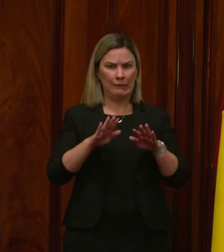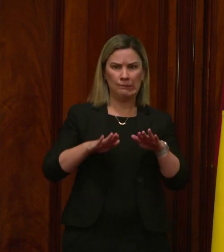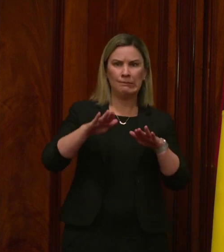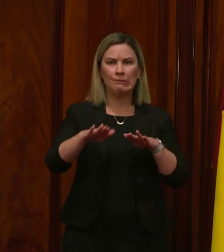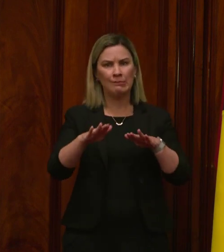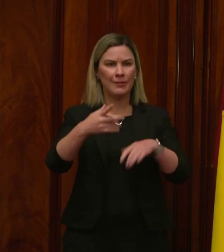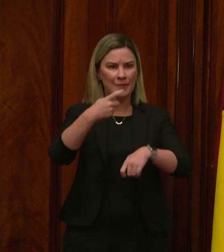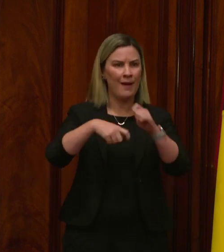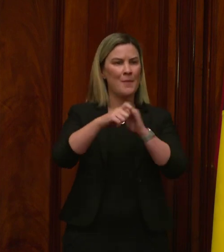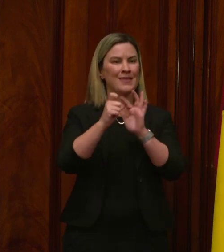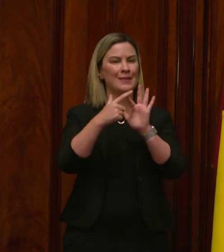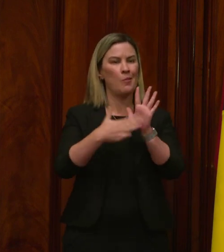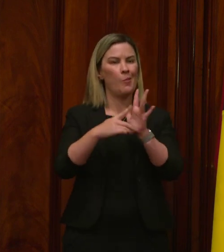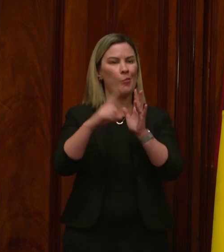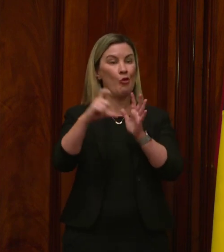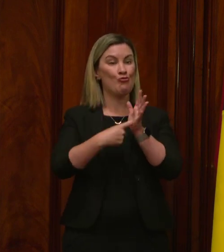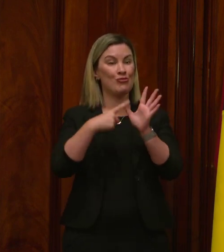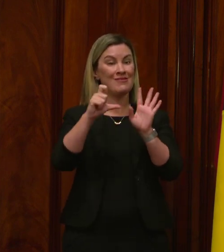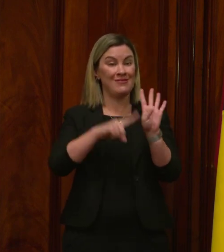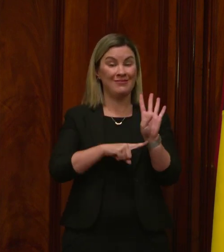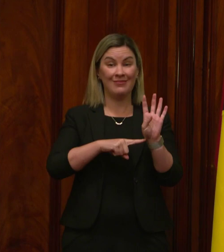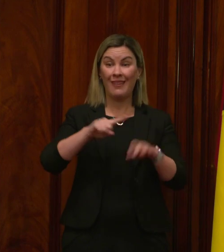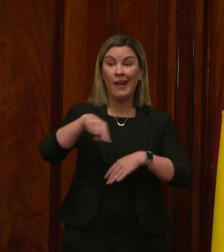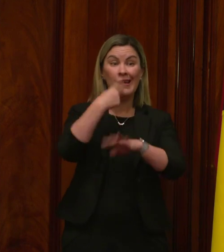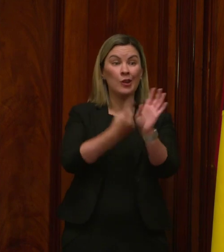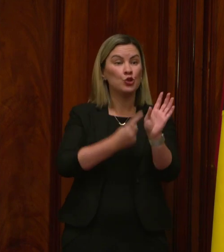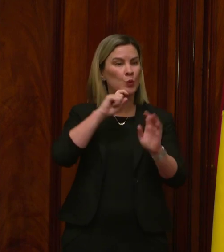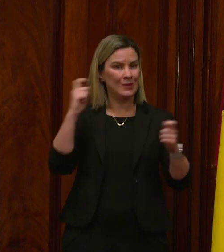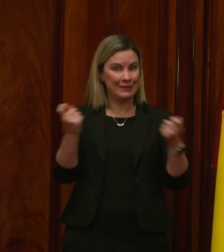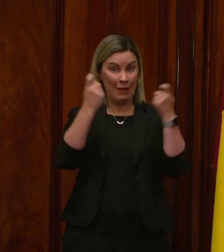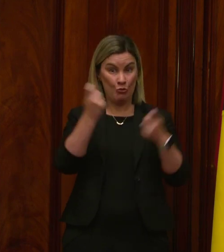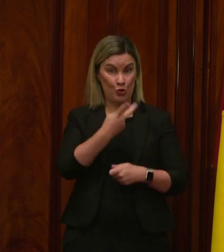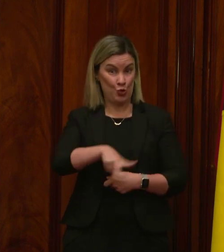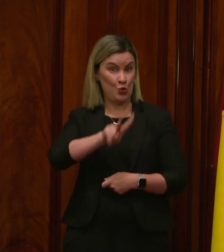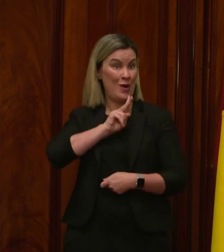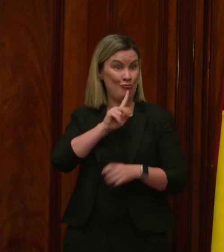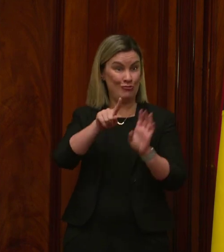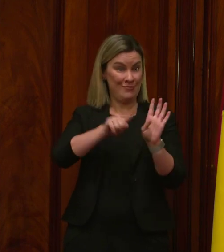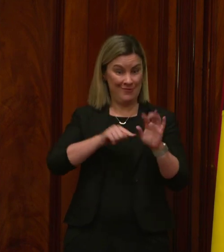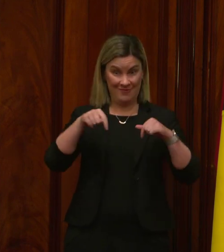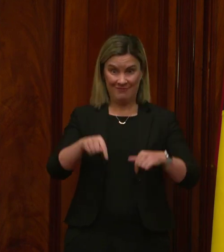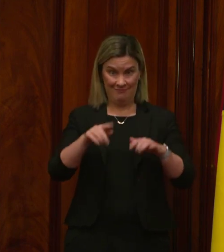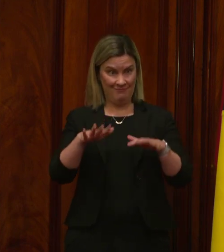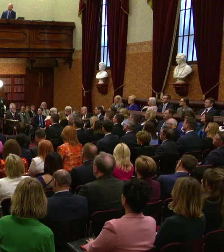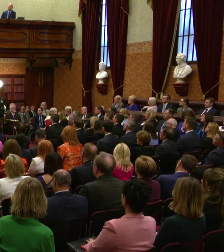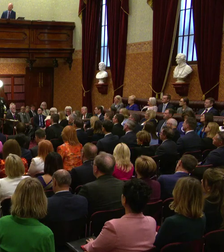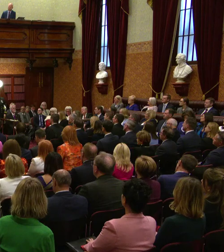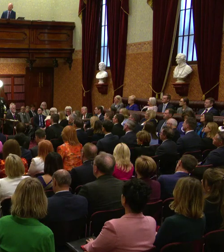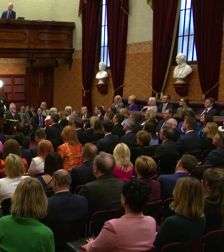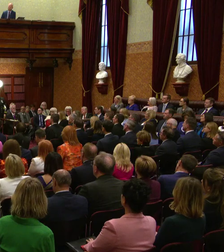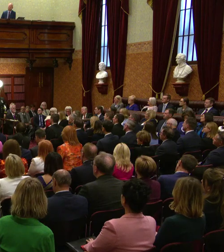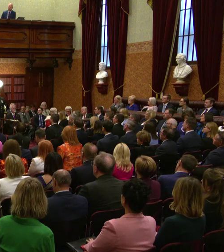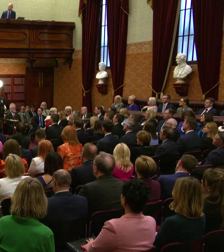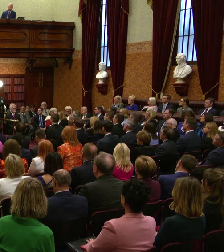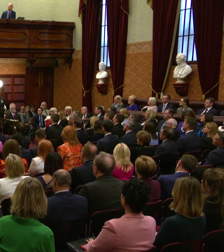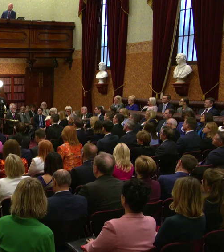year, we will celebrate the bicentenary of this house as well, I should add, in my other capacity, the bicentenary of the